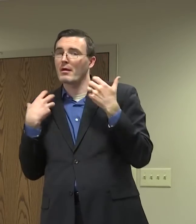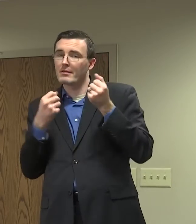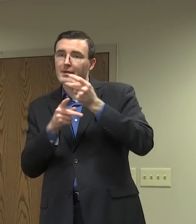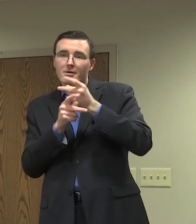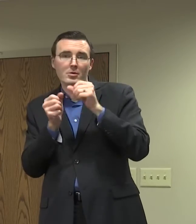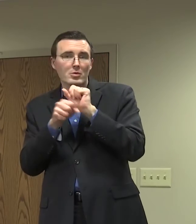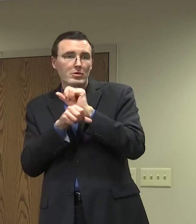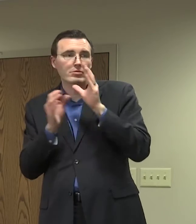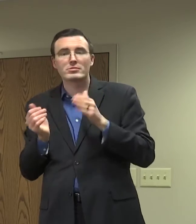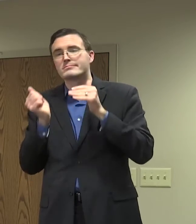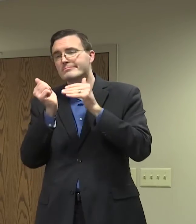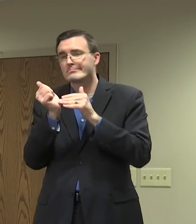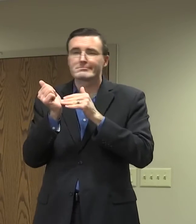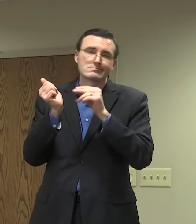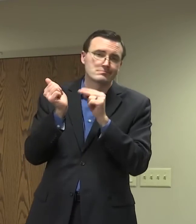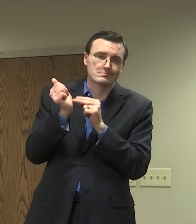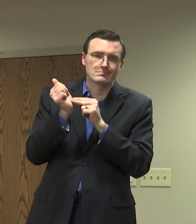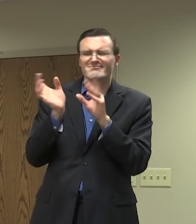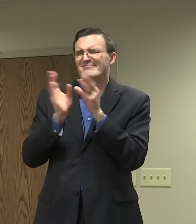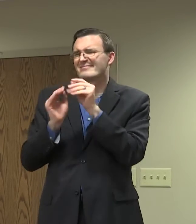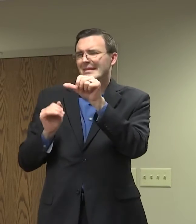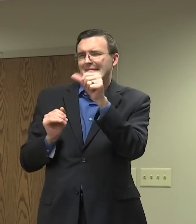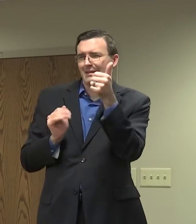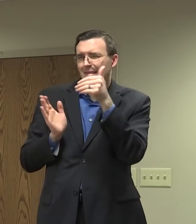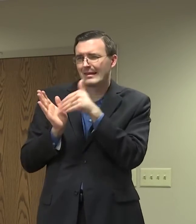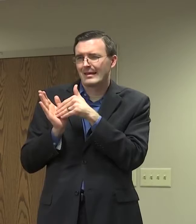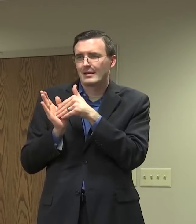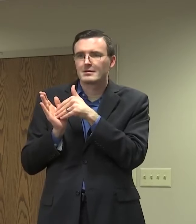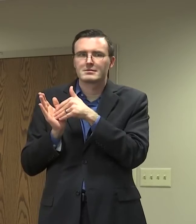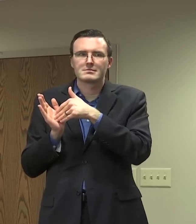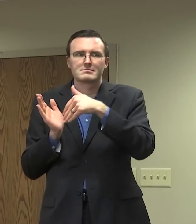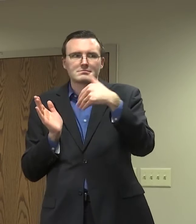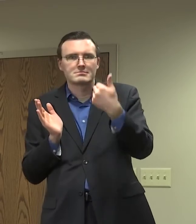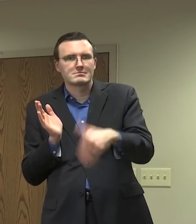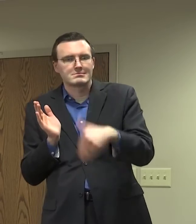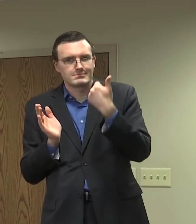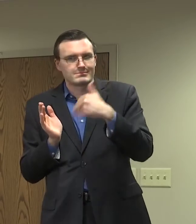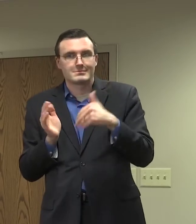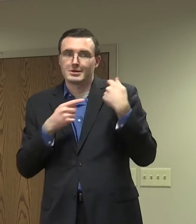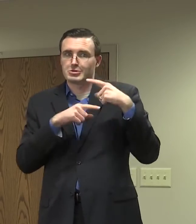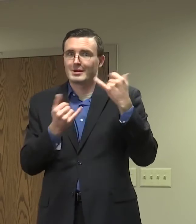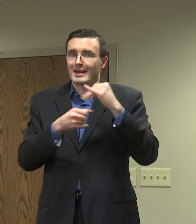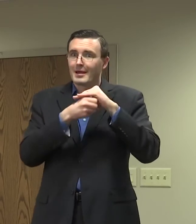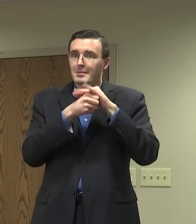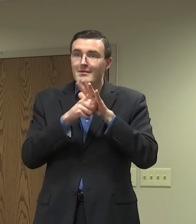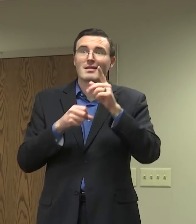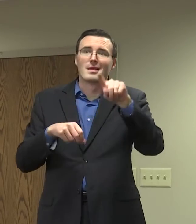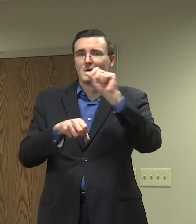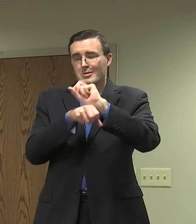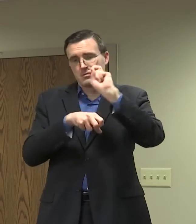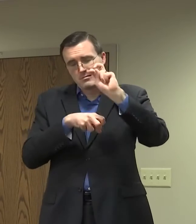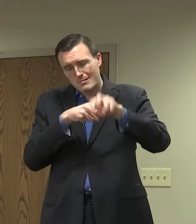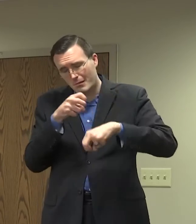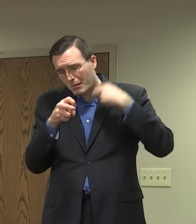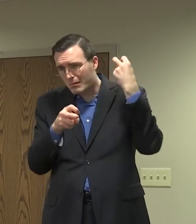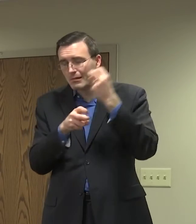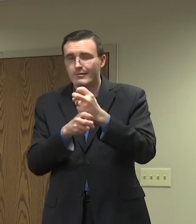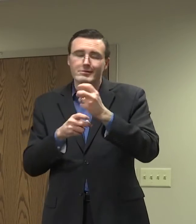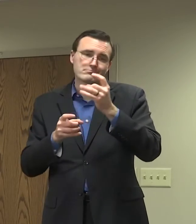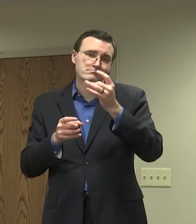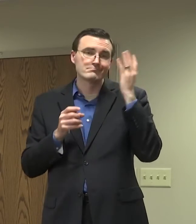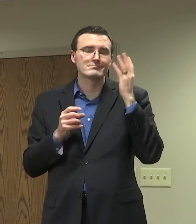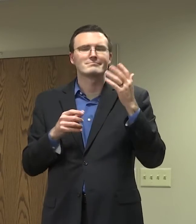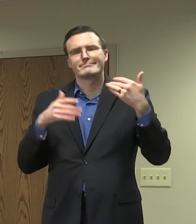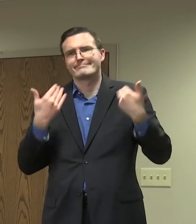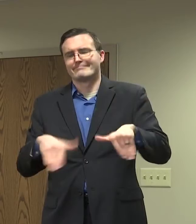who, as everyone understands, is some of the hardest working people that we have during this pandemic. And we truly appreciate